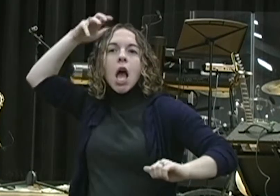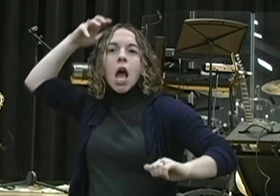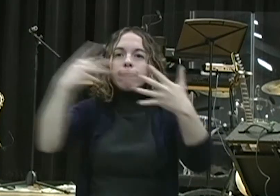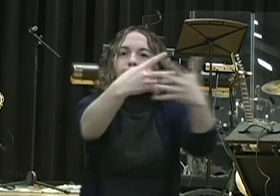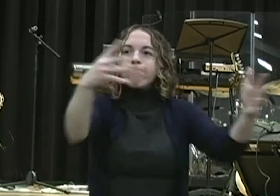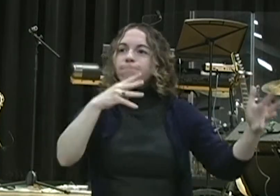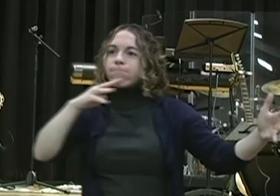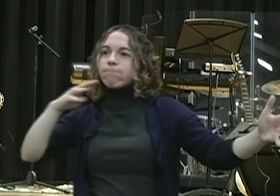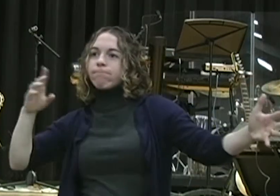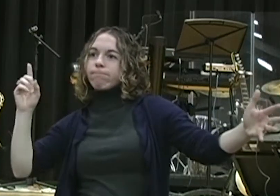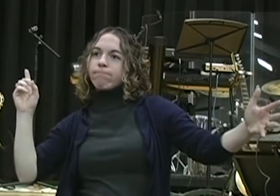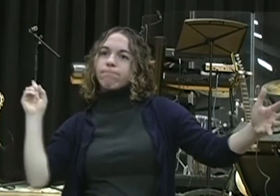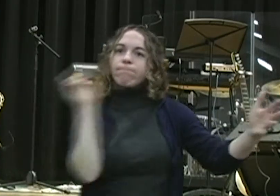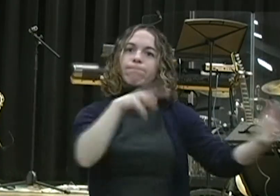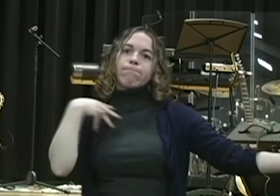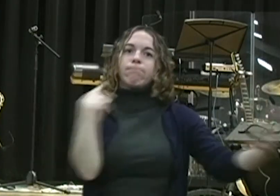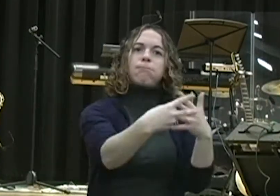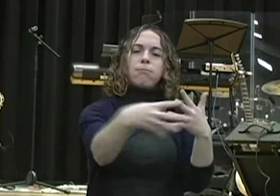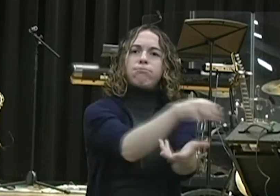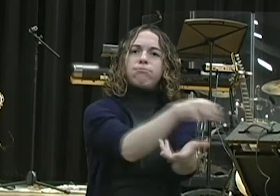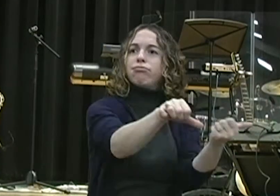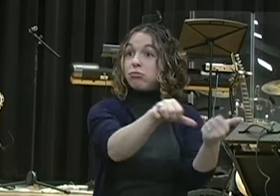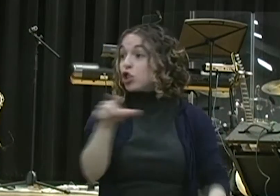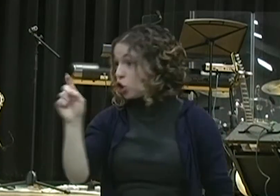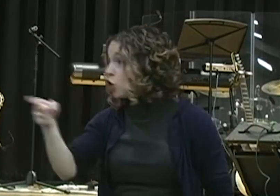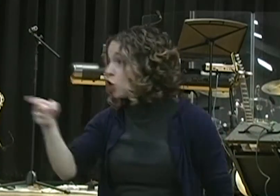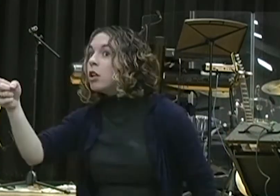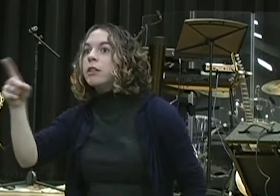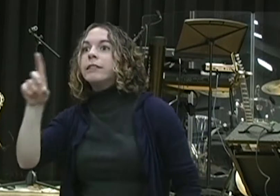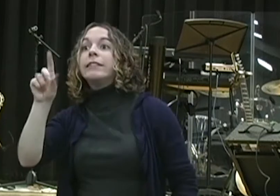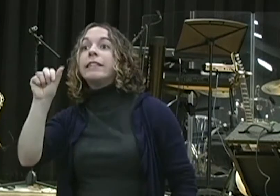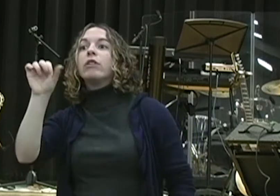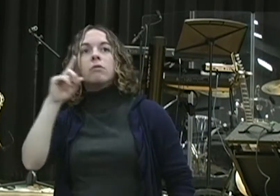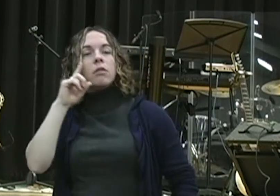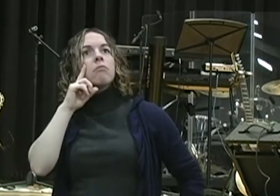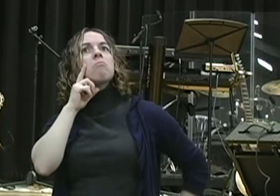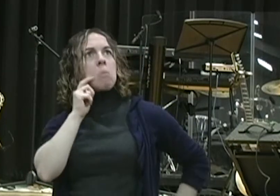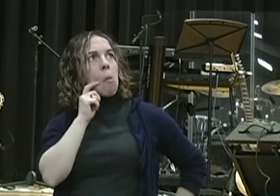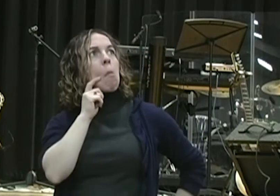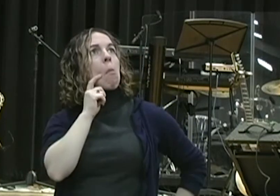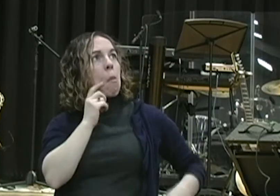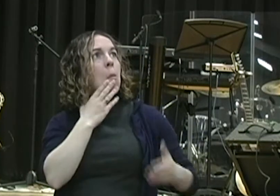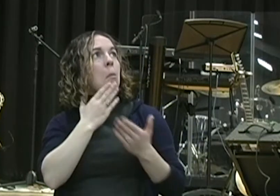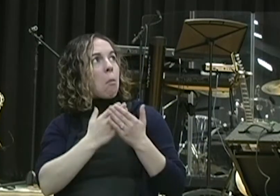be broken. And so when Daniel found out about that, this is what Daniel did. Verse 10.